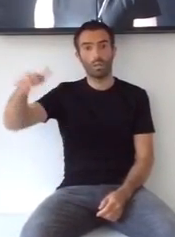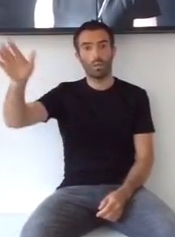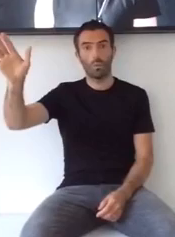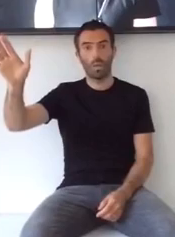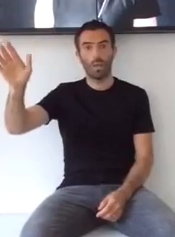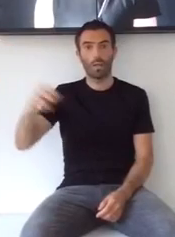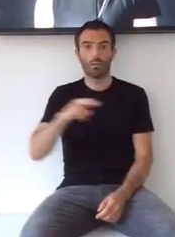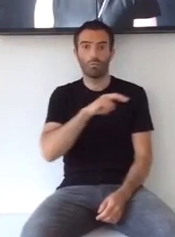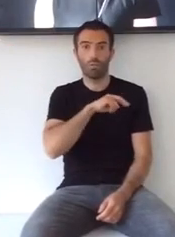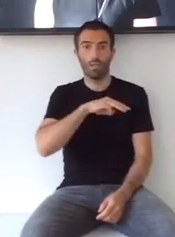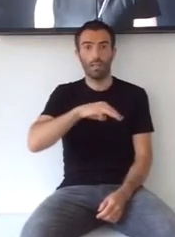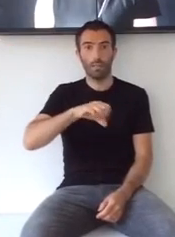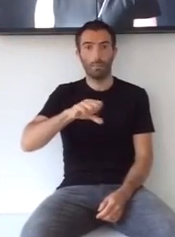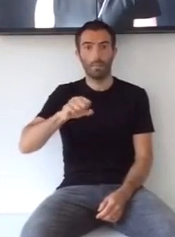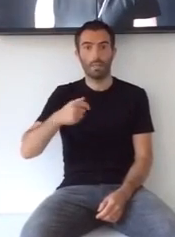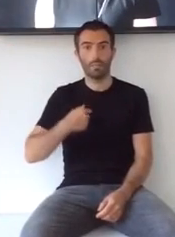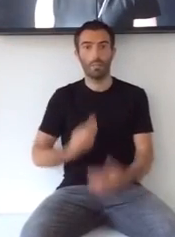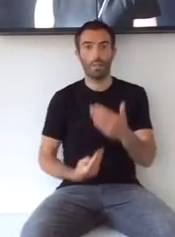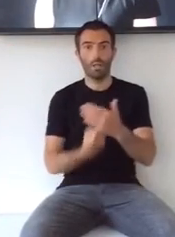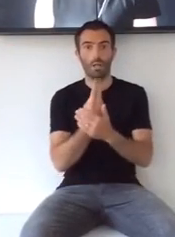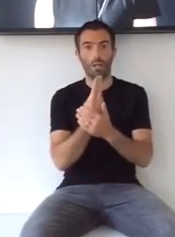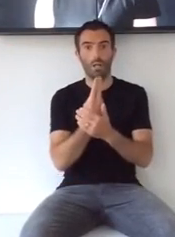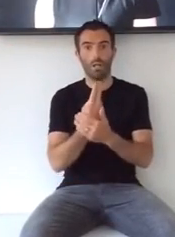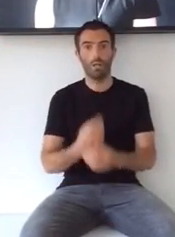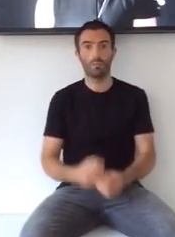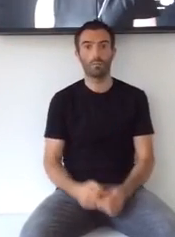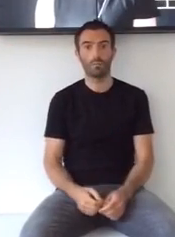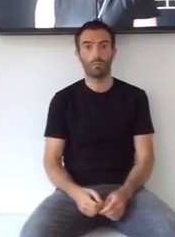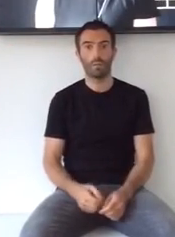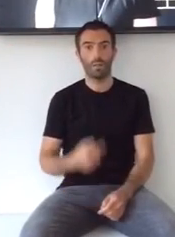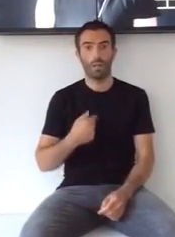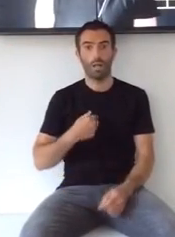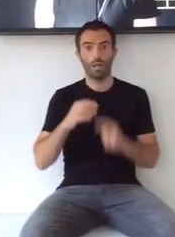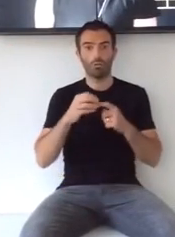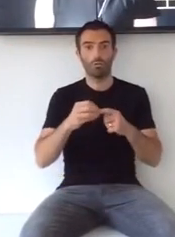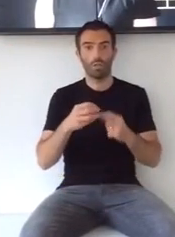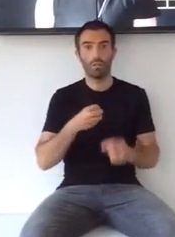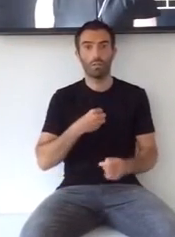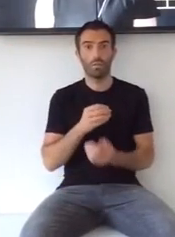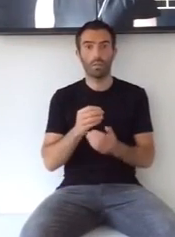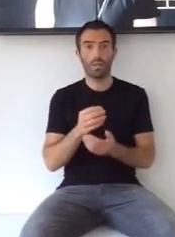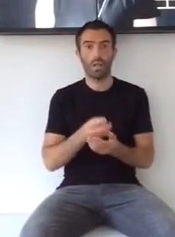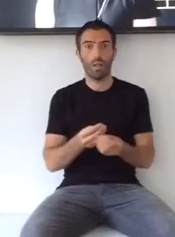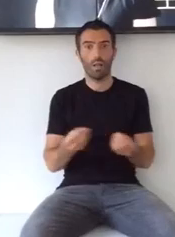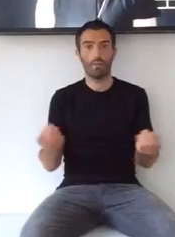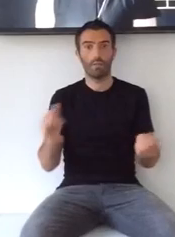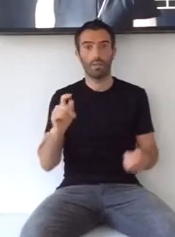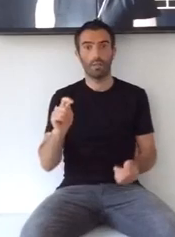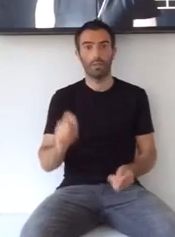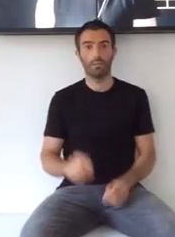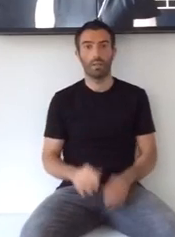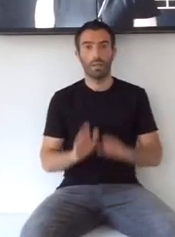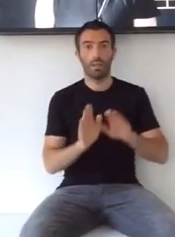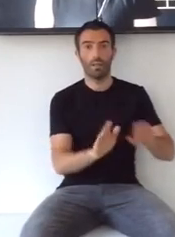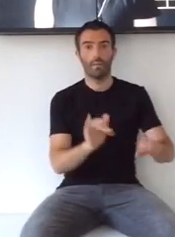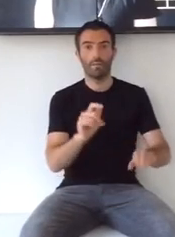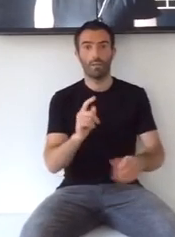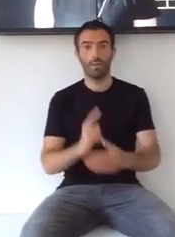away, it impressed me all I tried to silence, left it